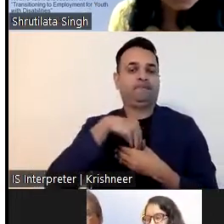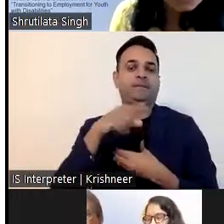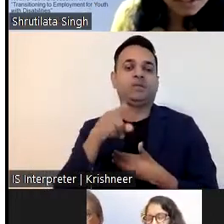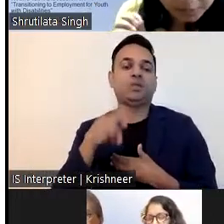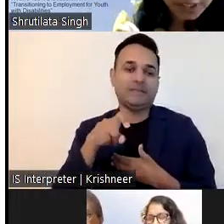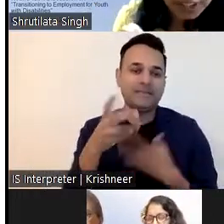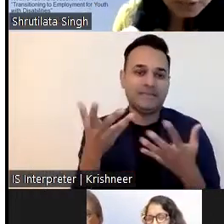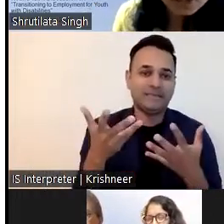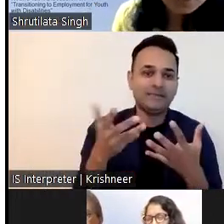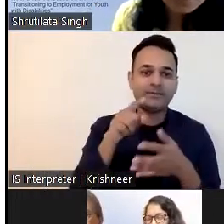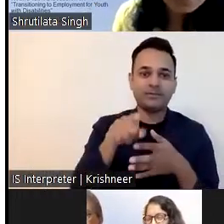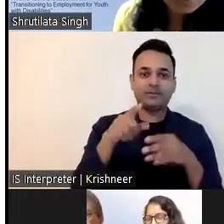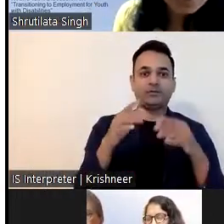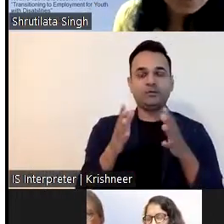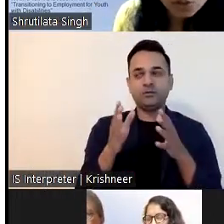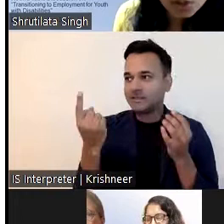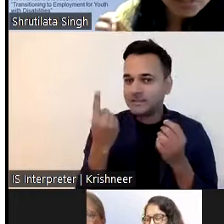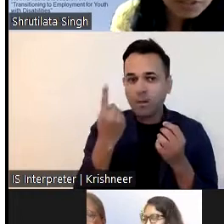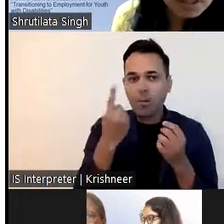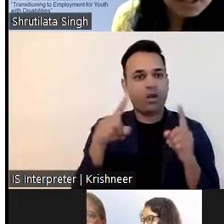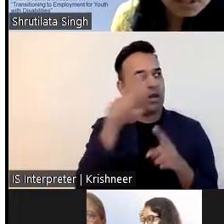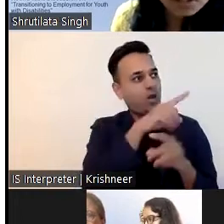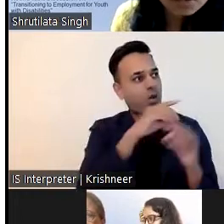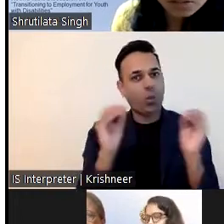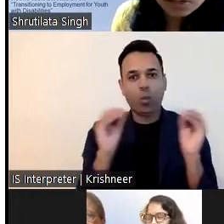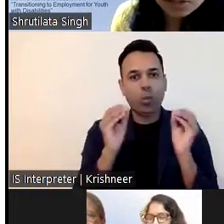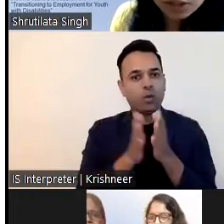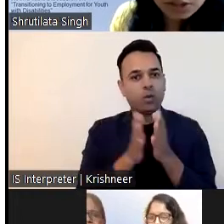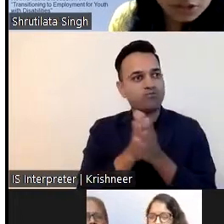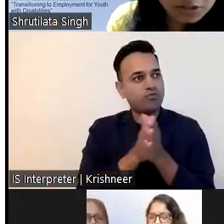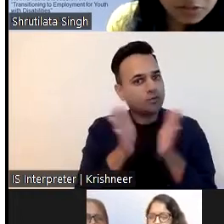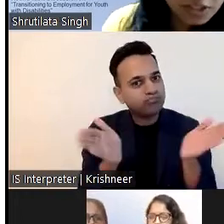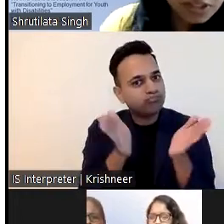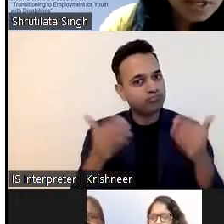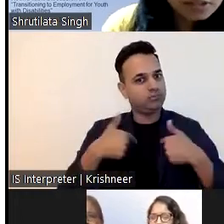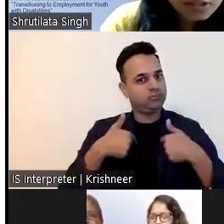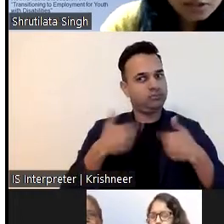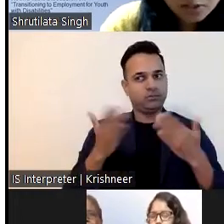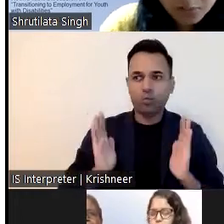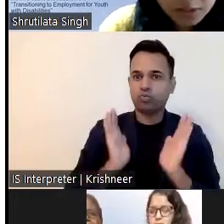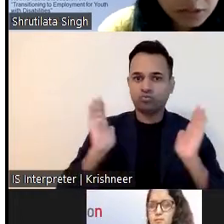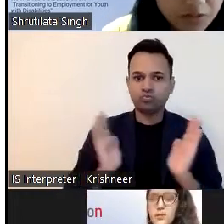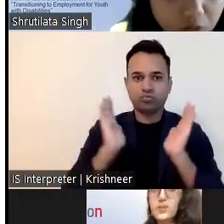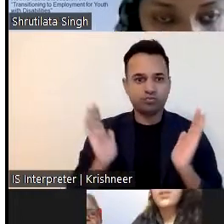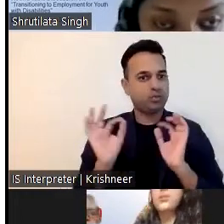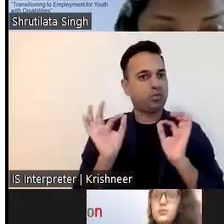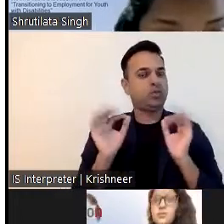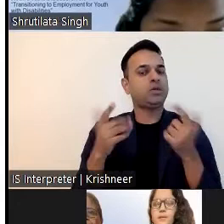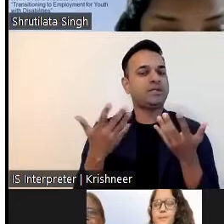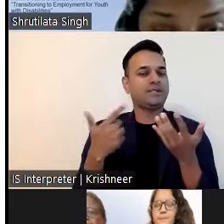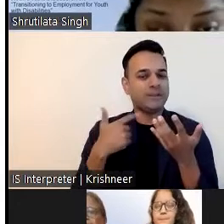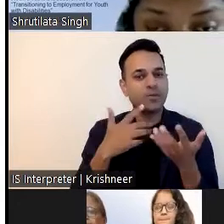to take up challenges every day. And so I am learning and taking initiatives. And this is a big deal for me.